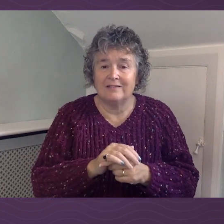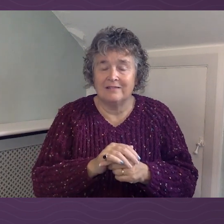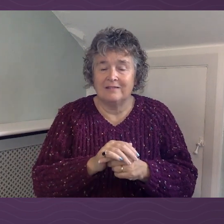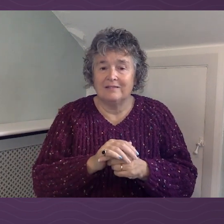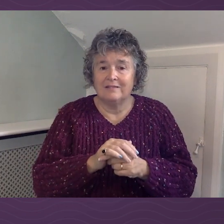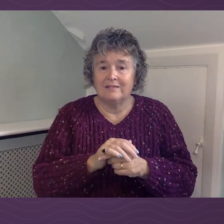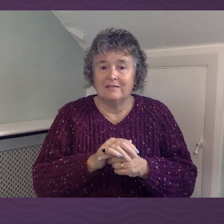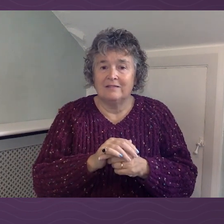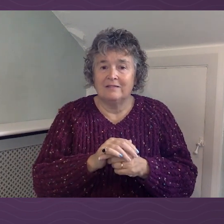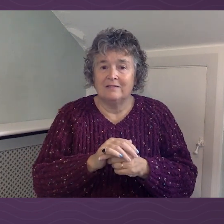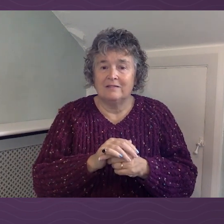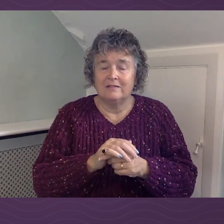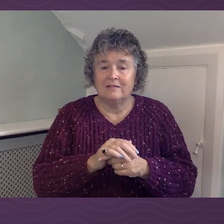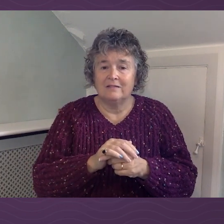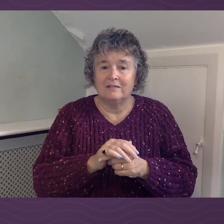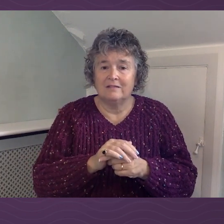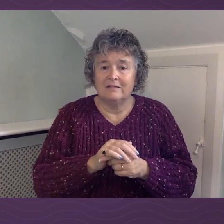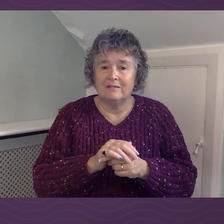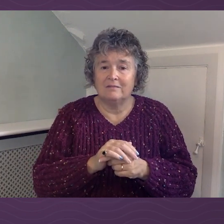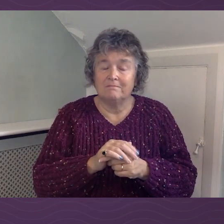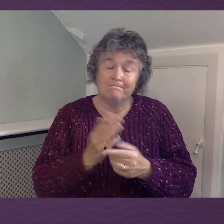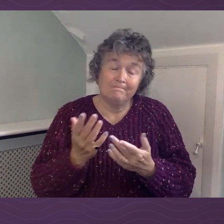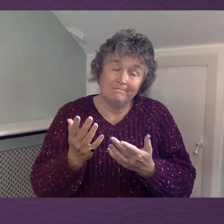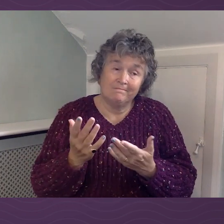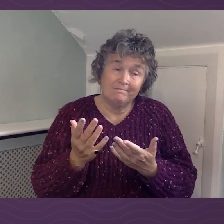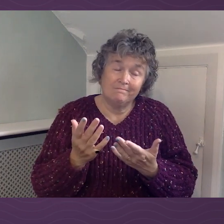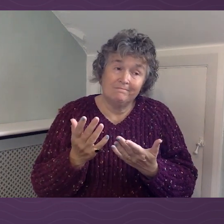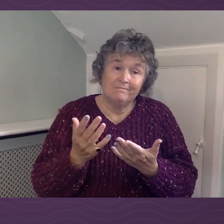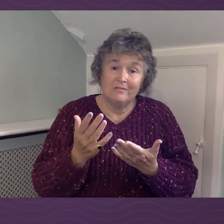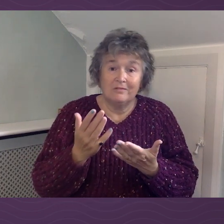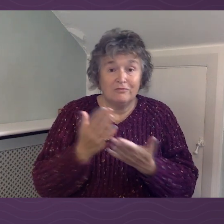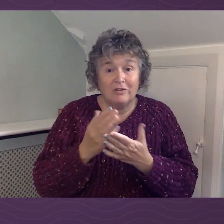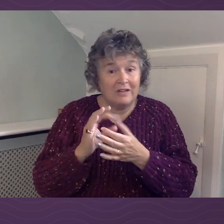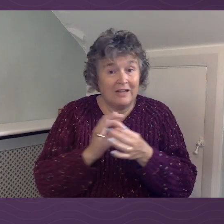And it's all part of the healing process.